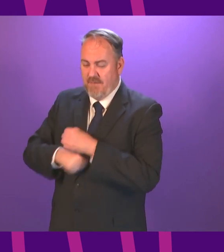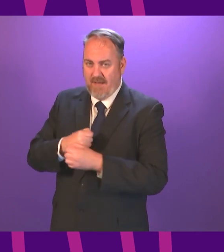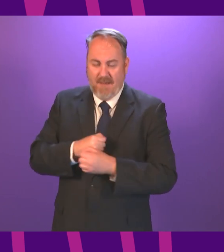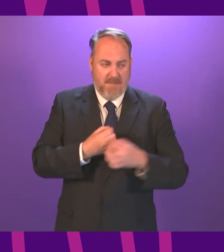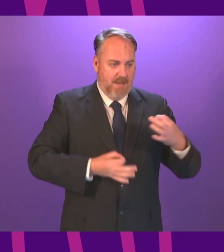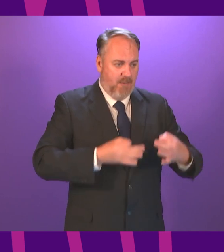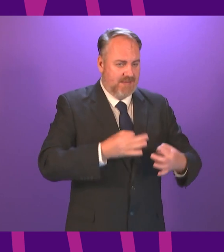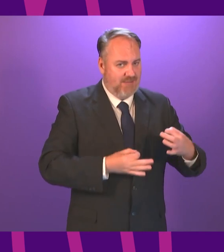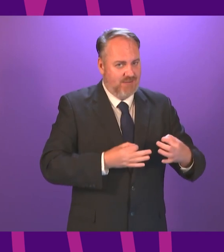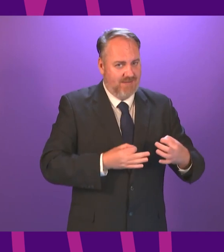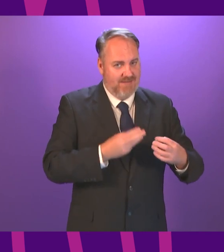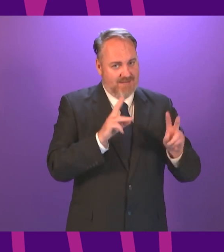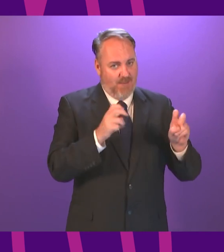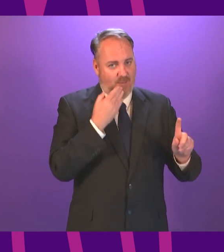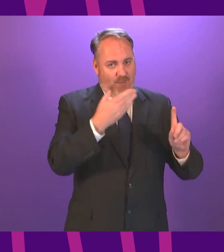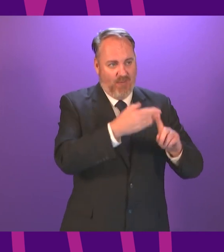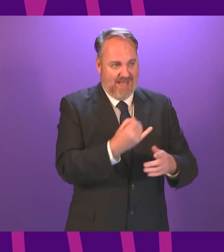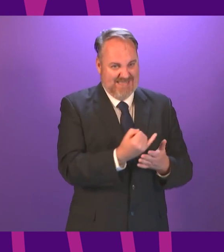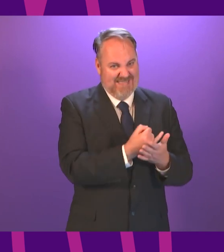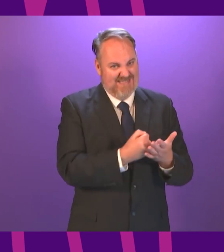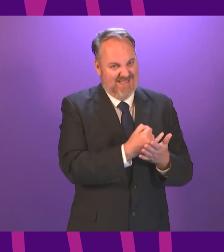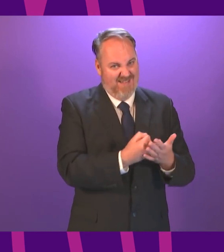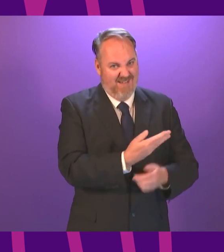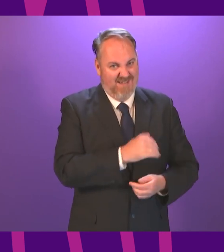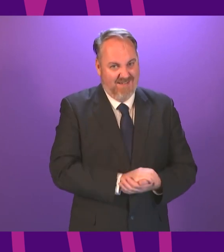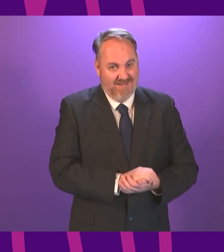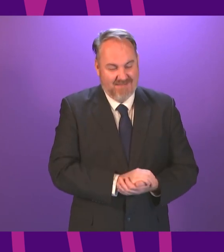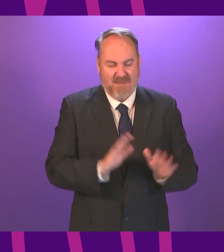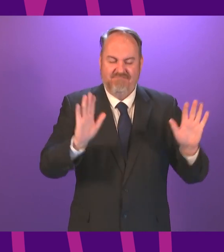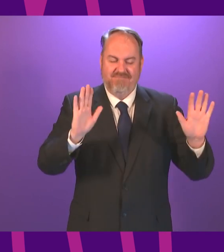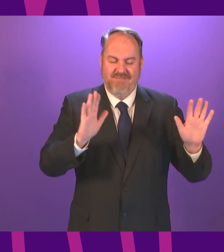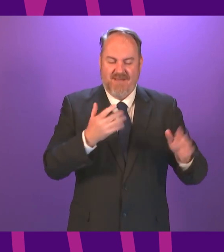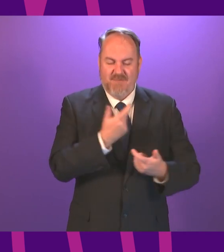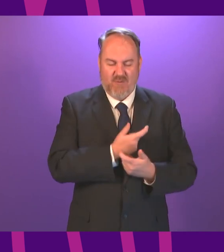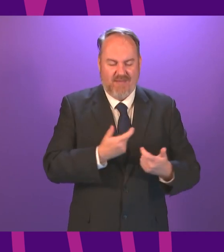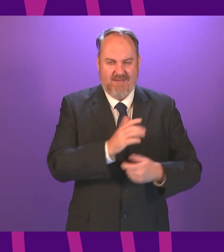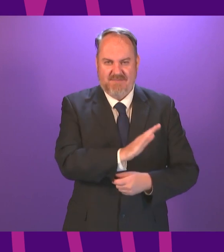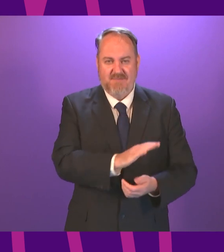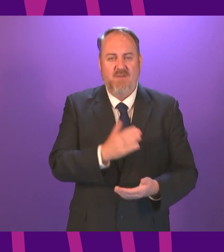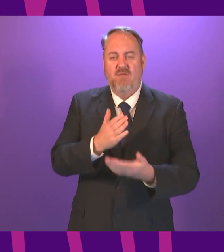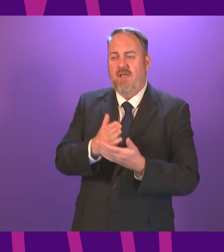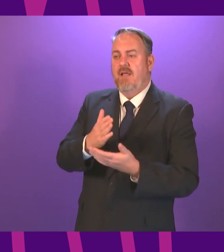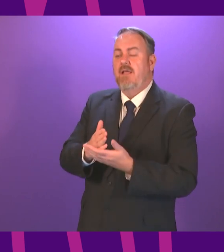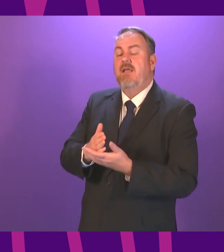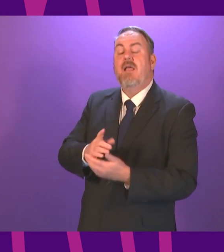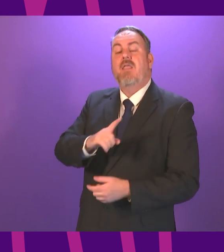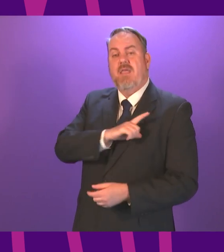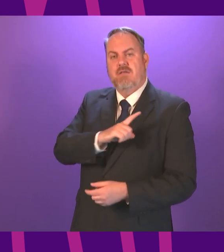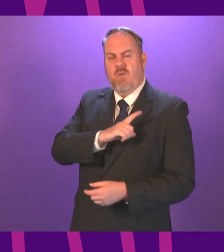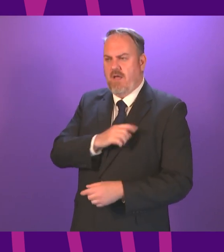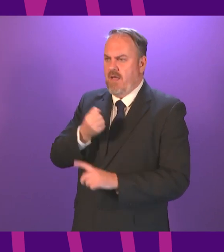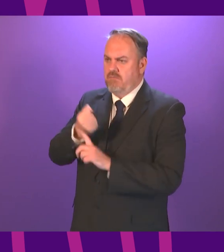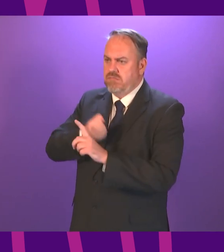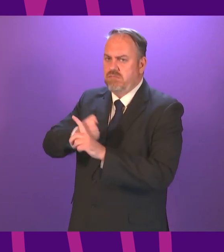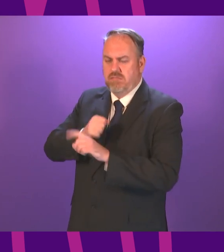and again I welcome that challenge was around vaccine rollout and a number of other members did as well the reason why I pushing as hard as possible